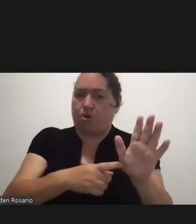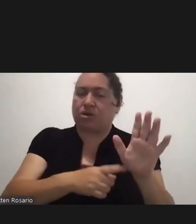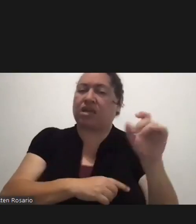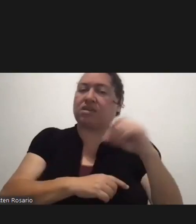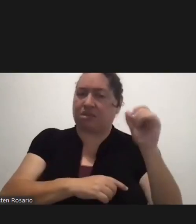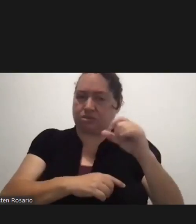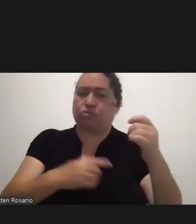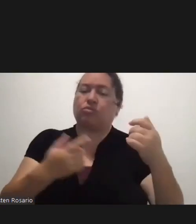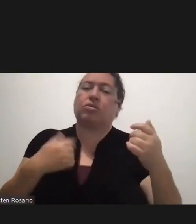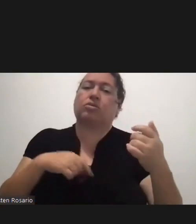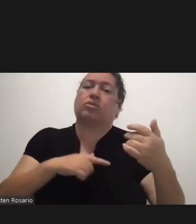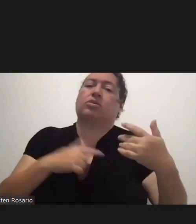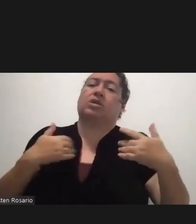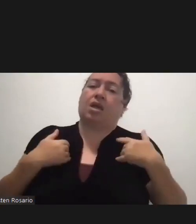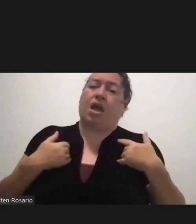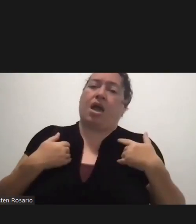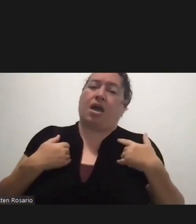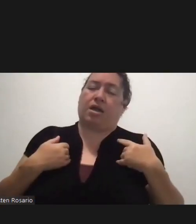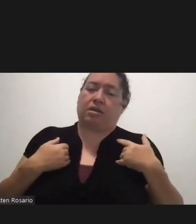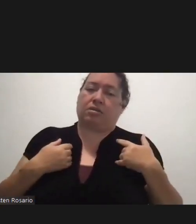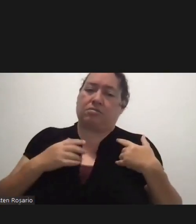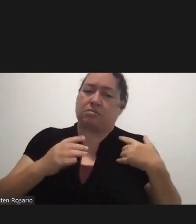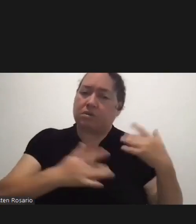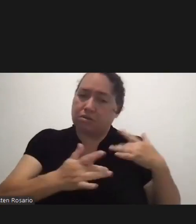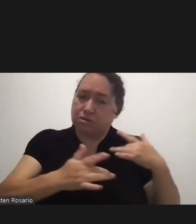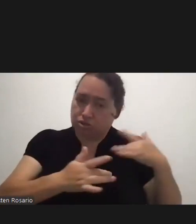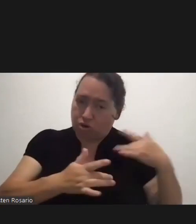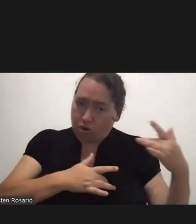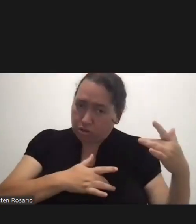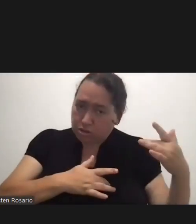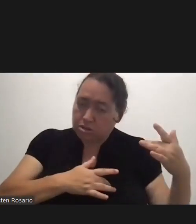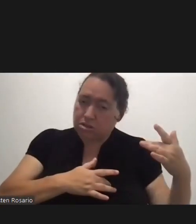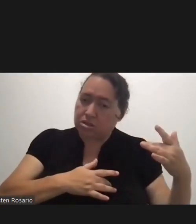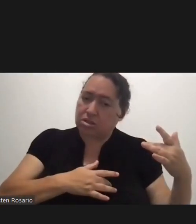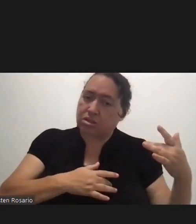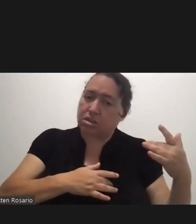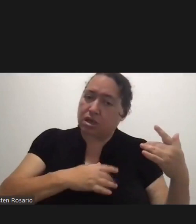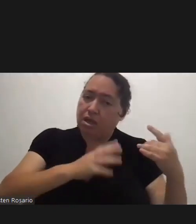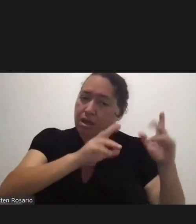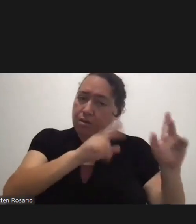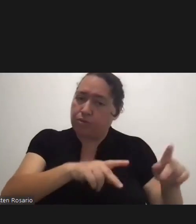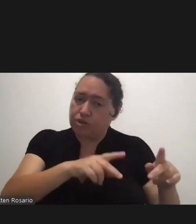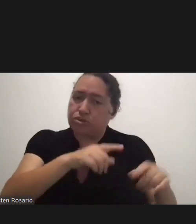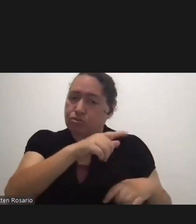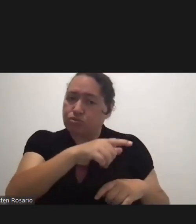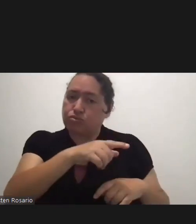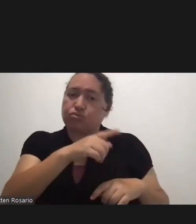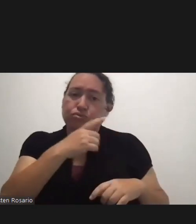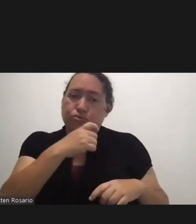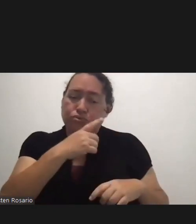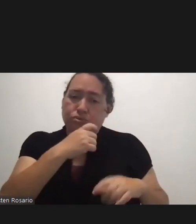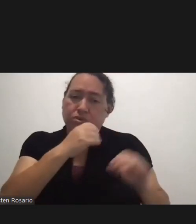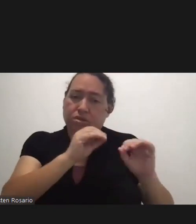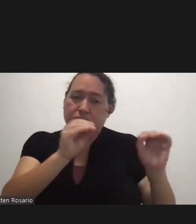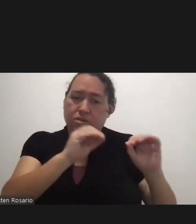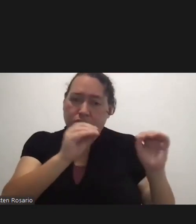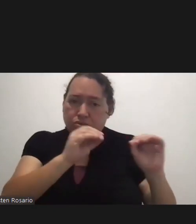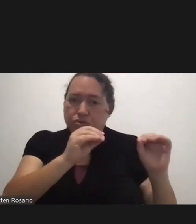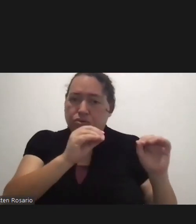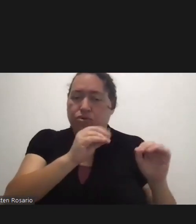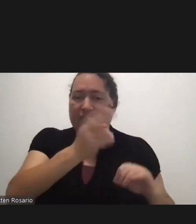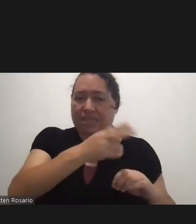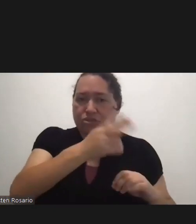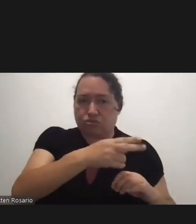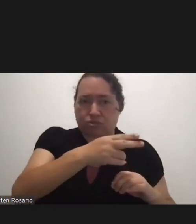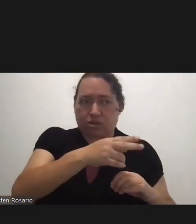new variant of concern that was confirmed in somebody who without travel history. And that was the UK variant. Now, the good news